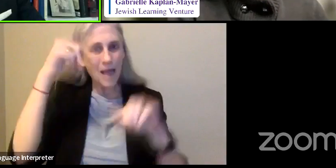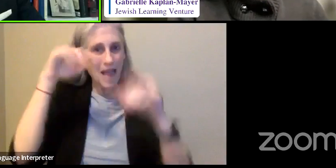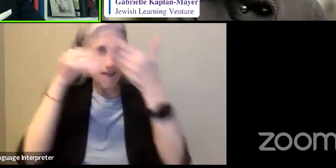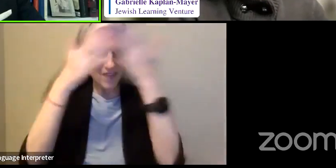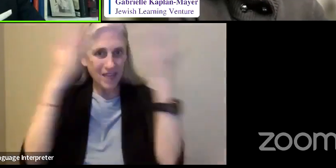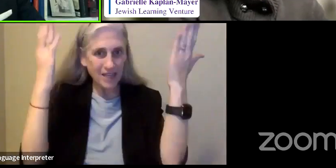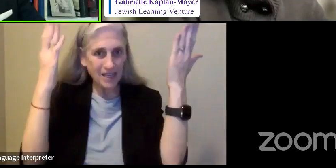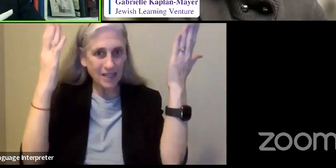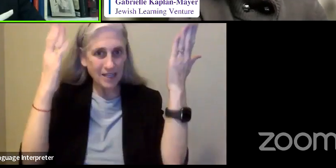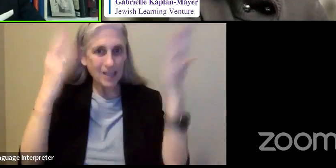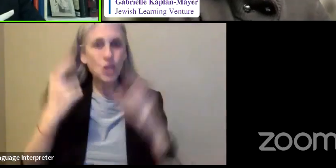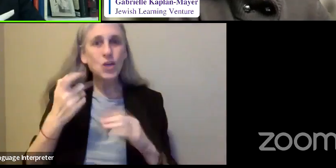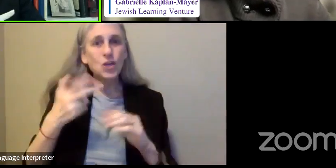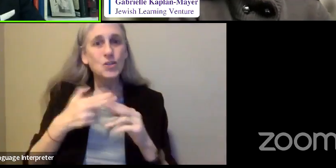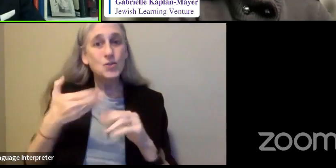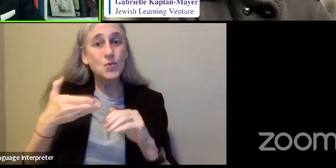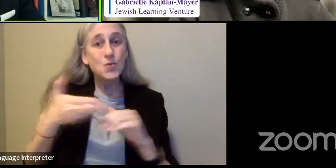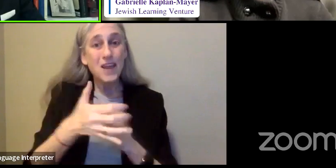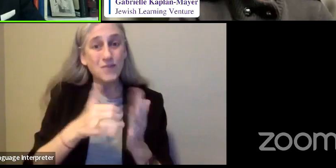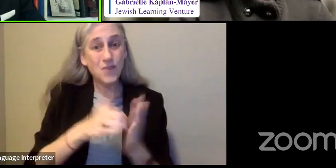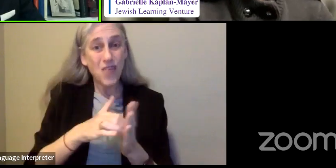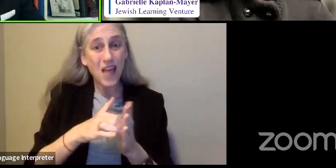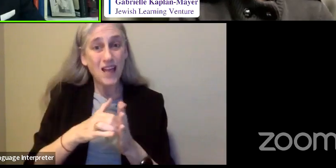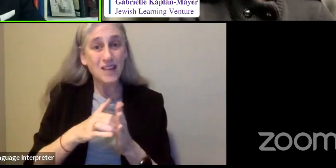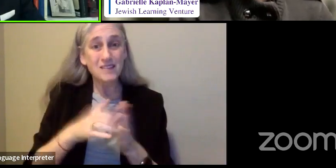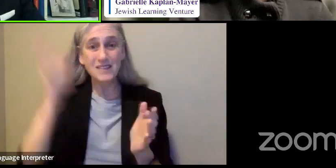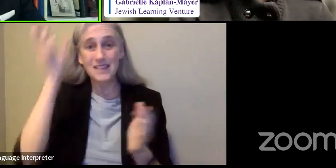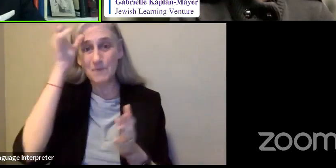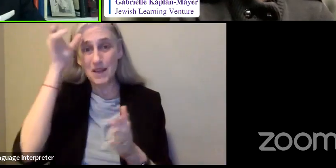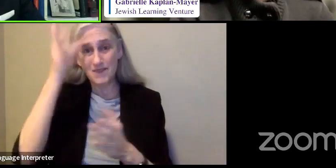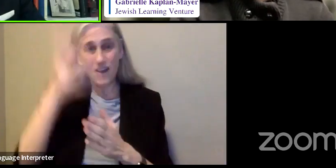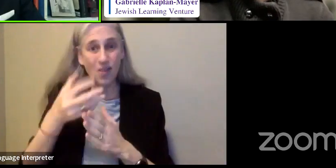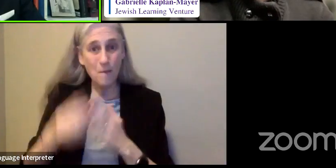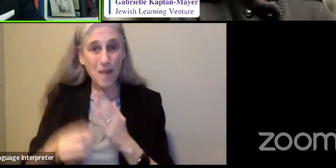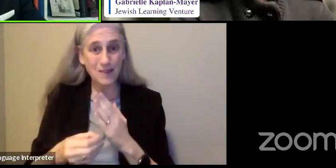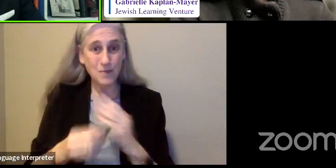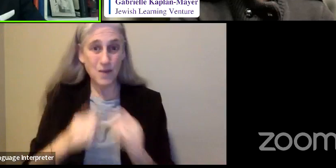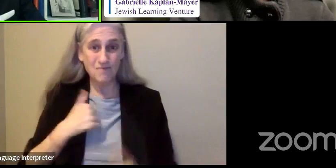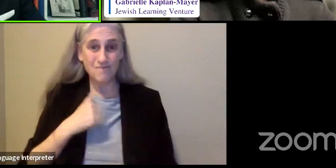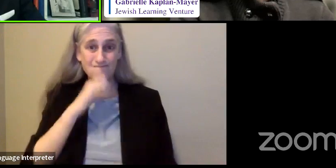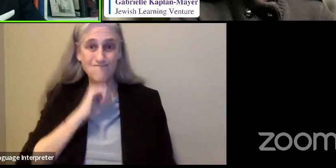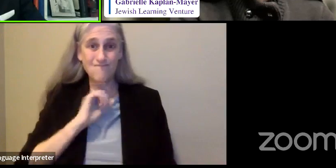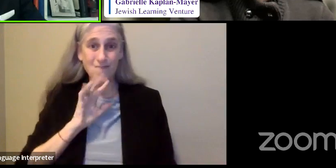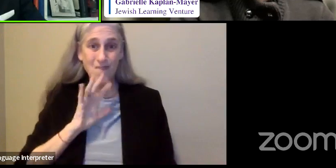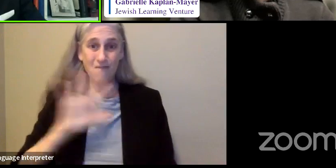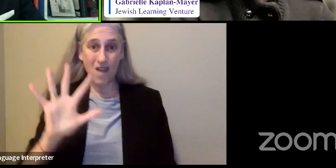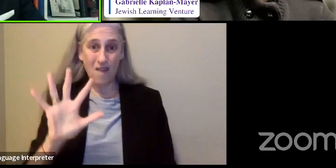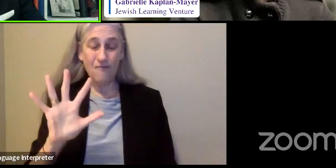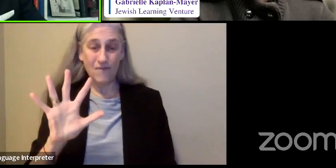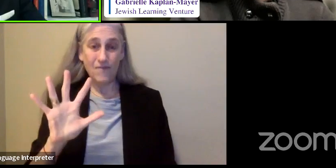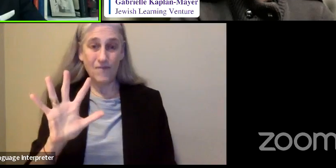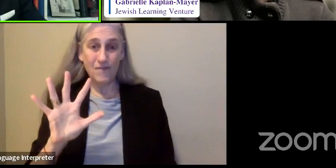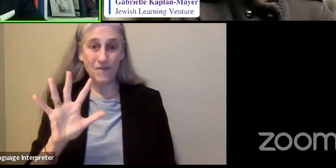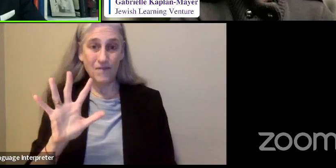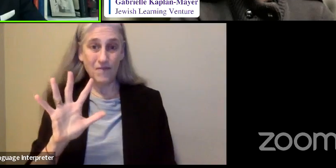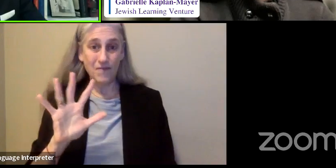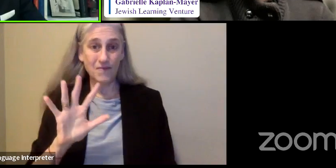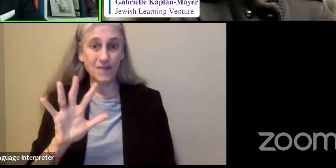thereafter when I was five. And his death